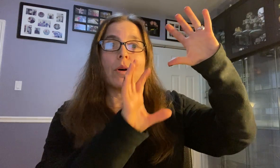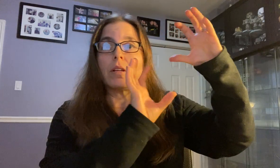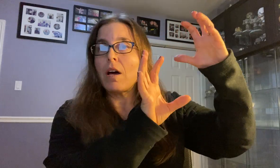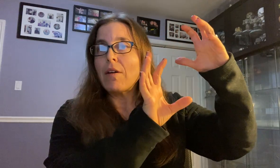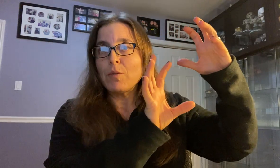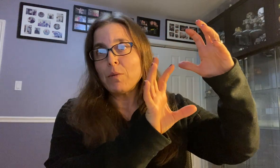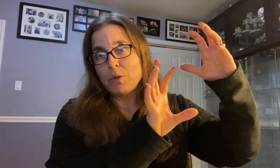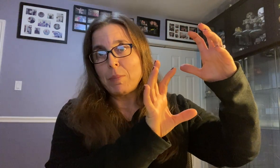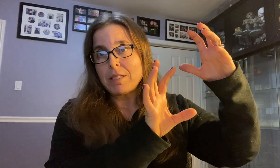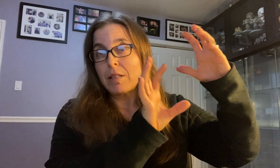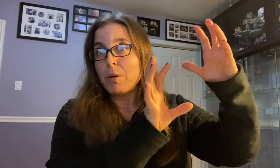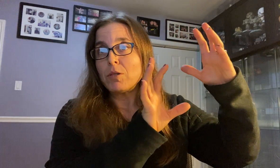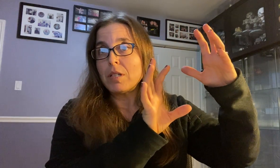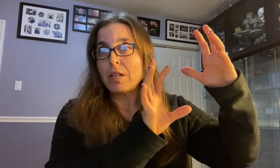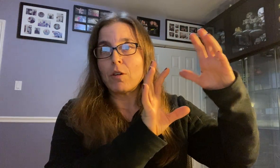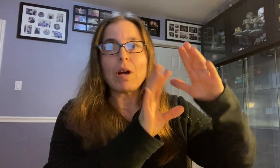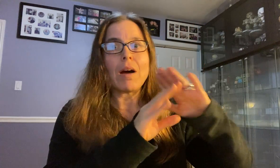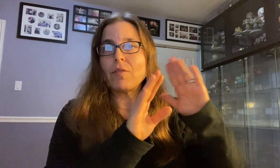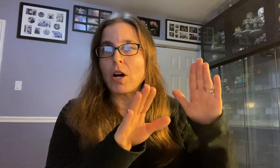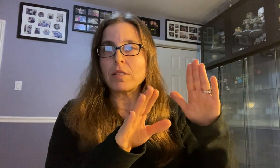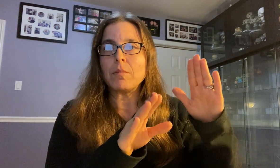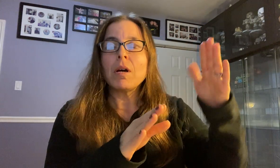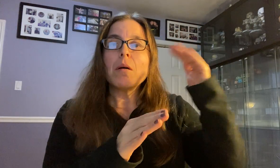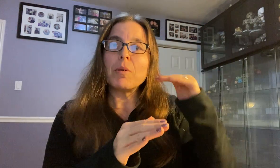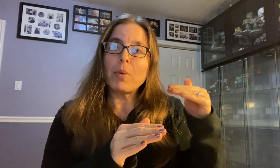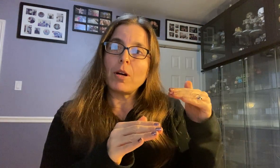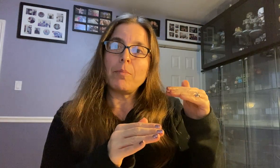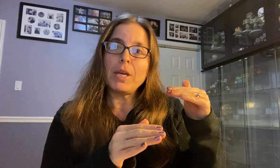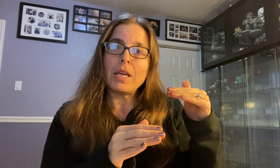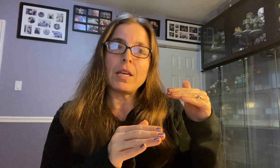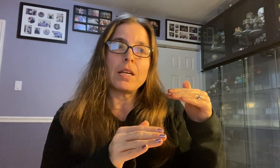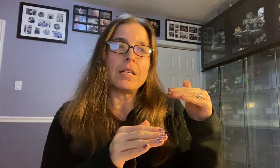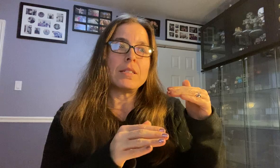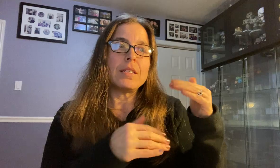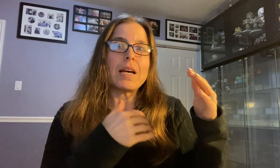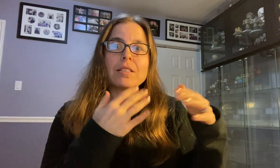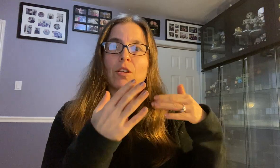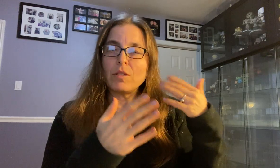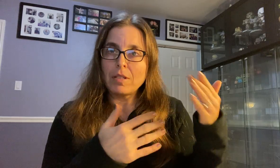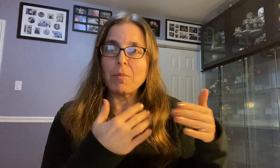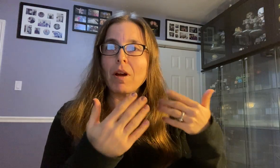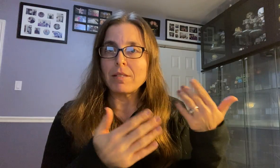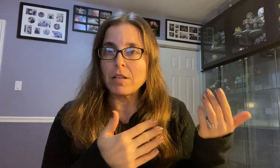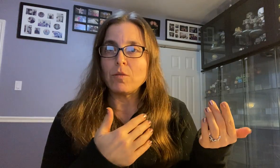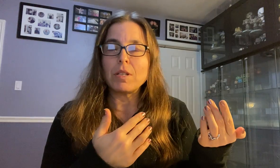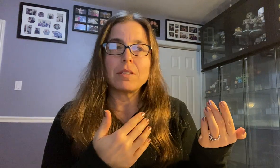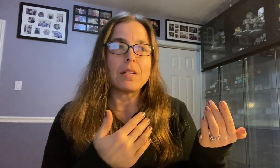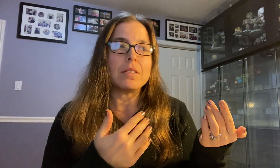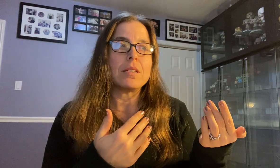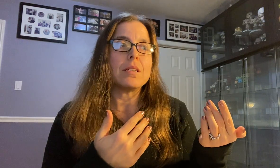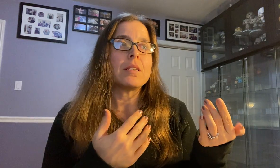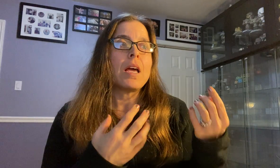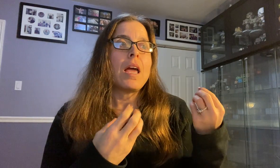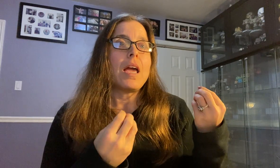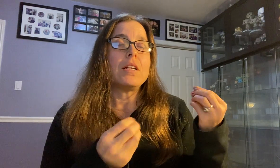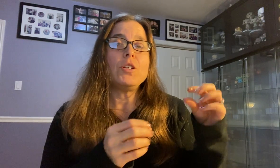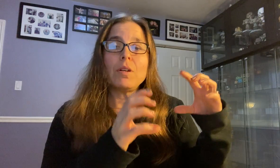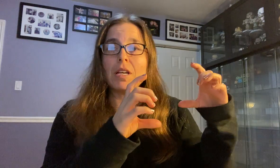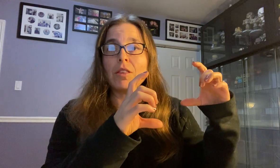everyone was basically posting the graph. Awesome. But part B is asking you to summarize it using sentences. And you can either